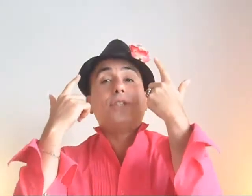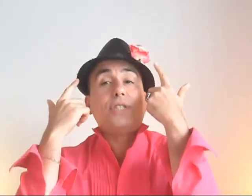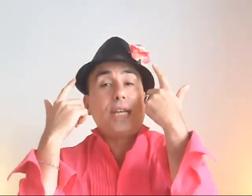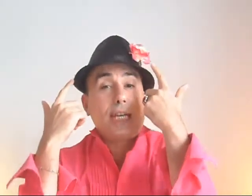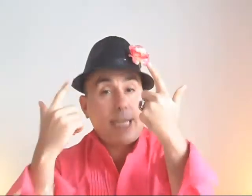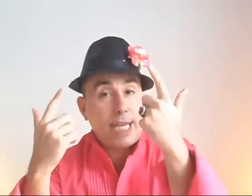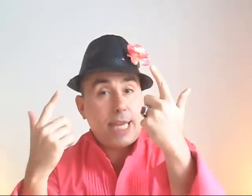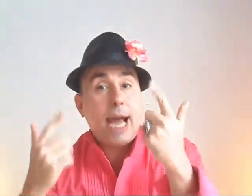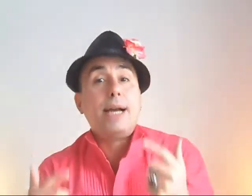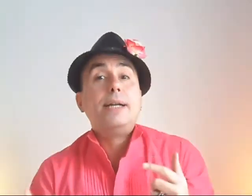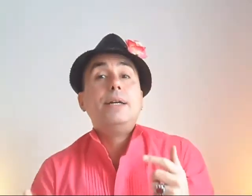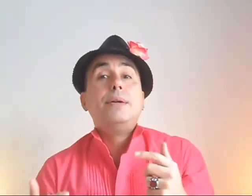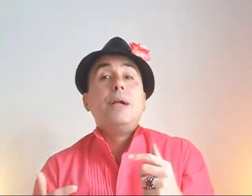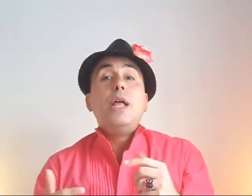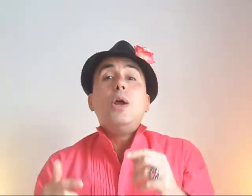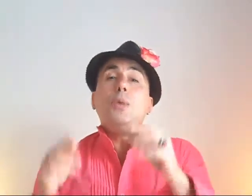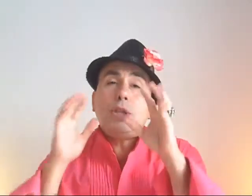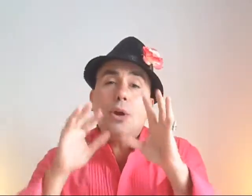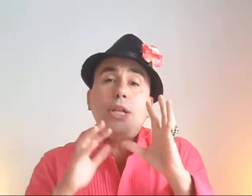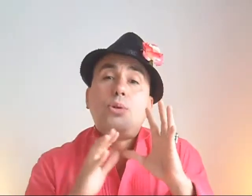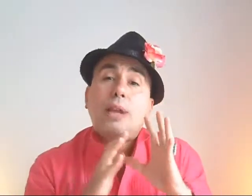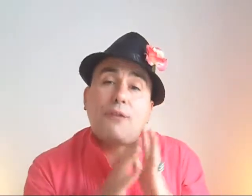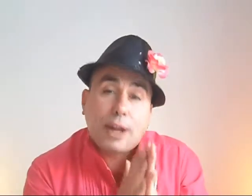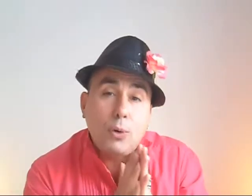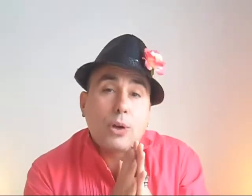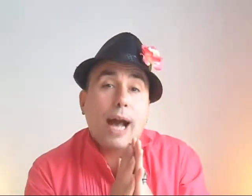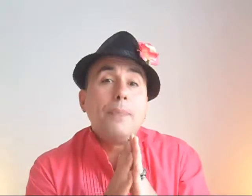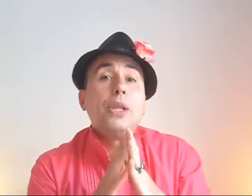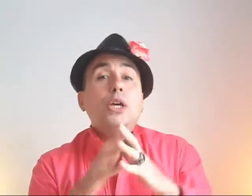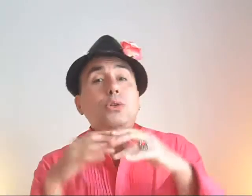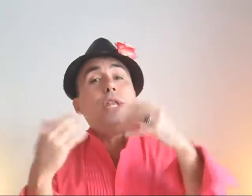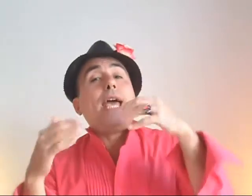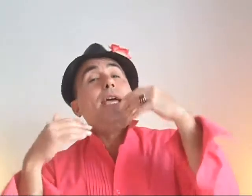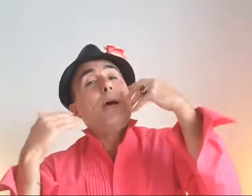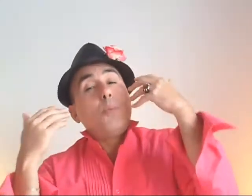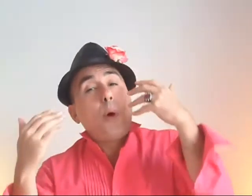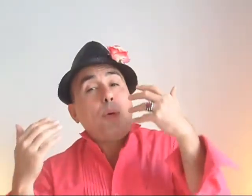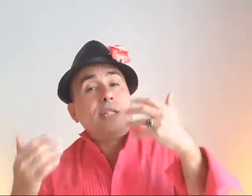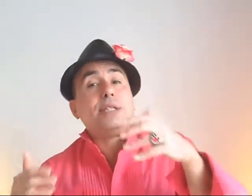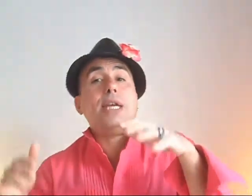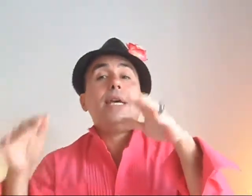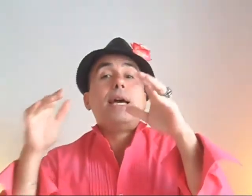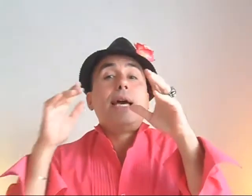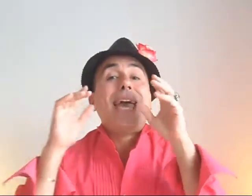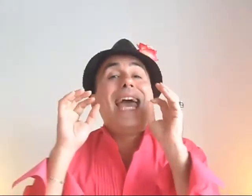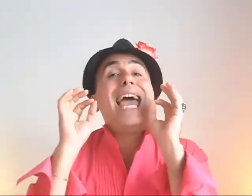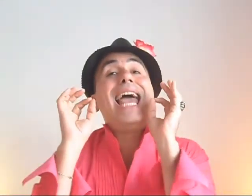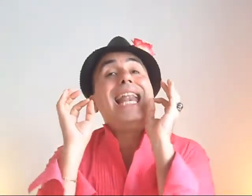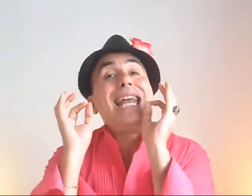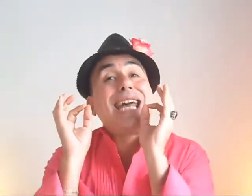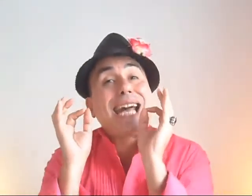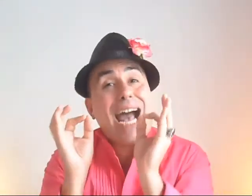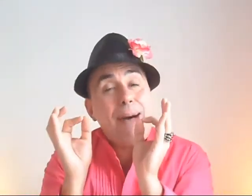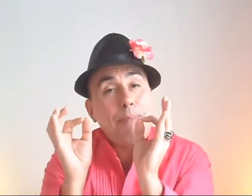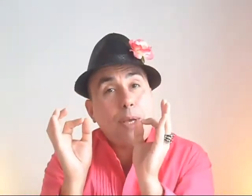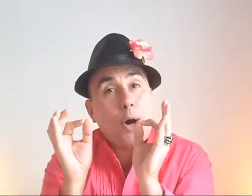the sigirilla. Returning to la farruca, today, we will see el cambio.